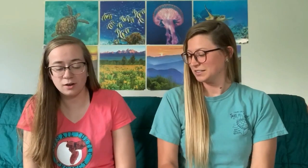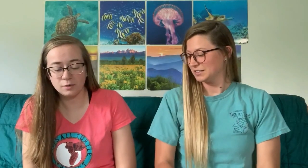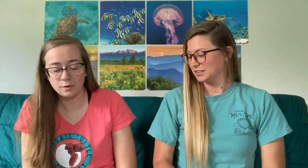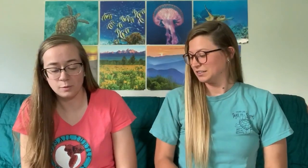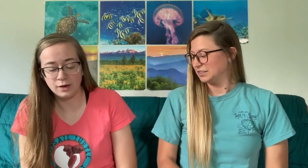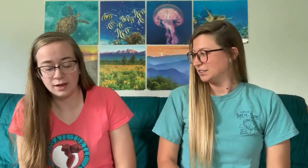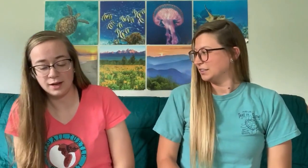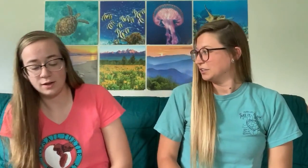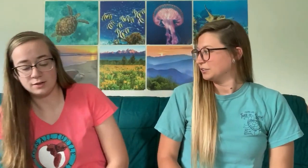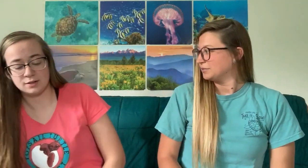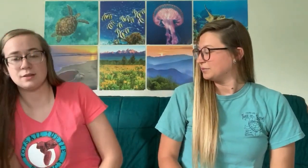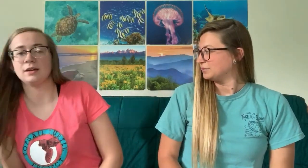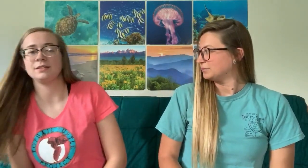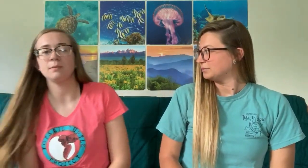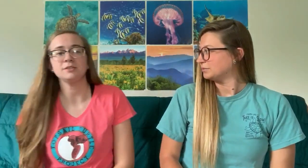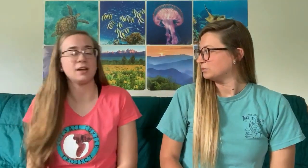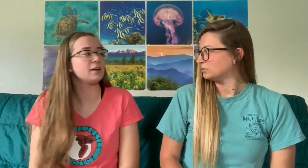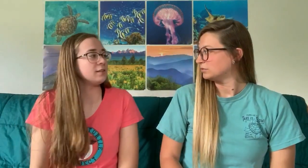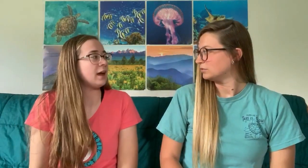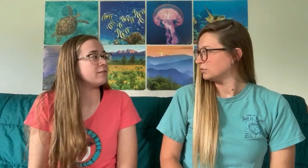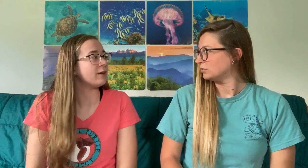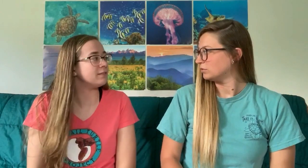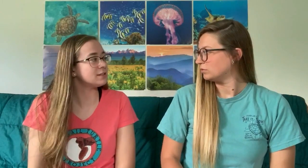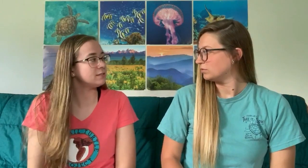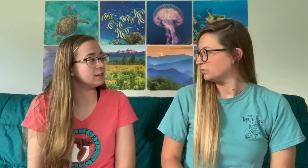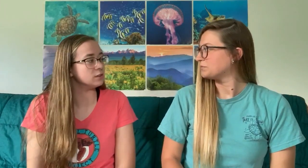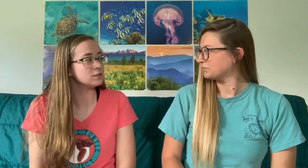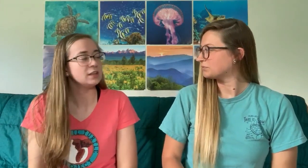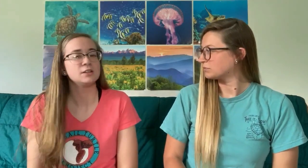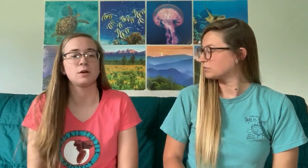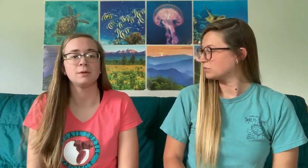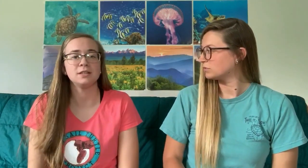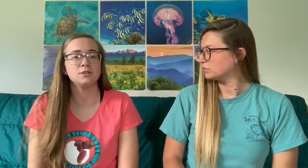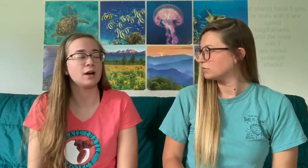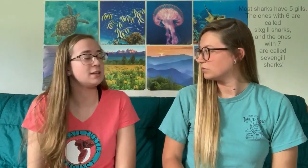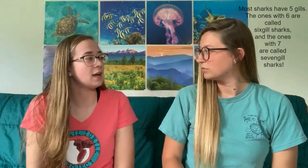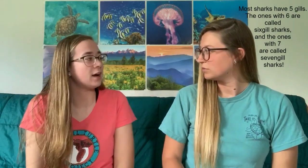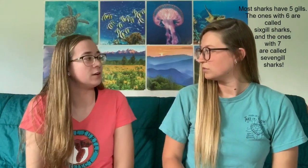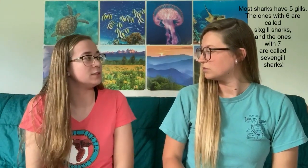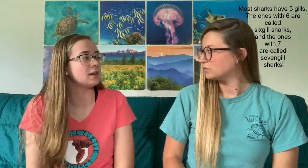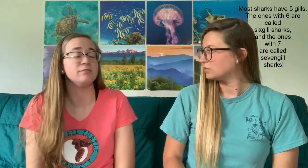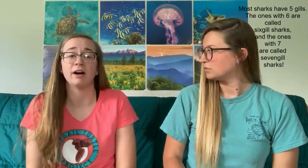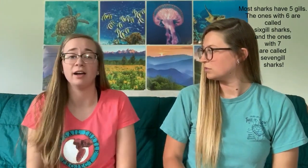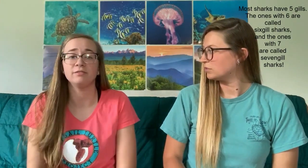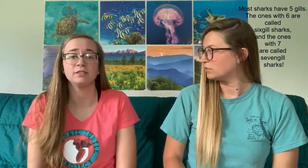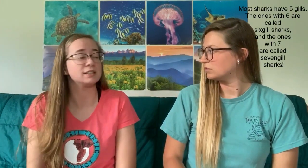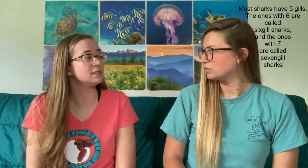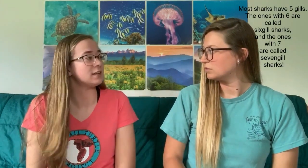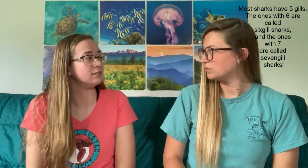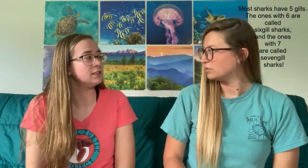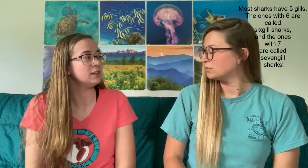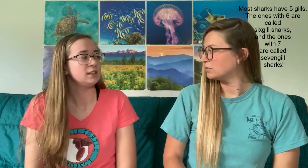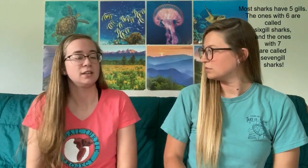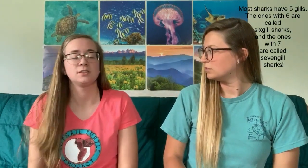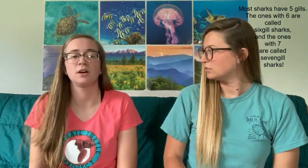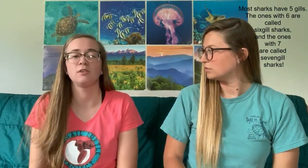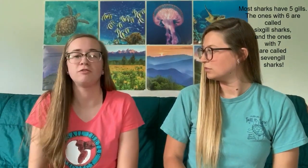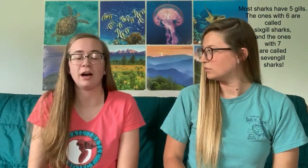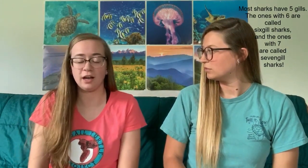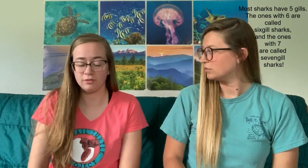So we established that they have five to seven gills. So I'm going to teach you guys how to sign five, six and seven. So five,